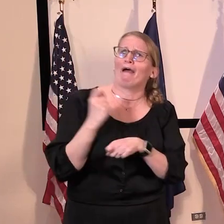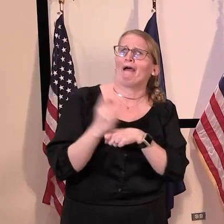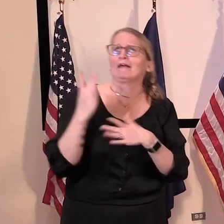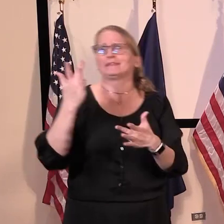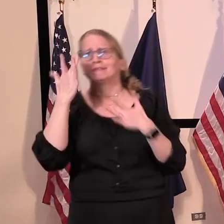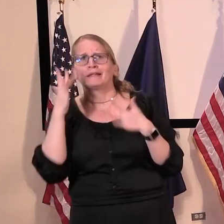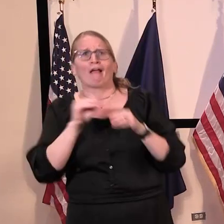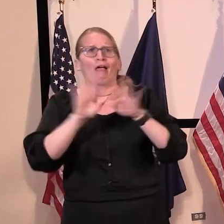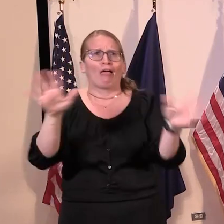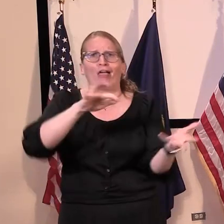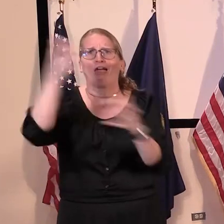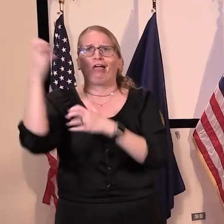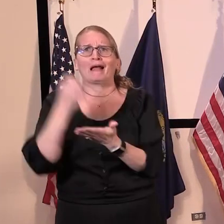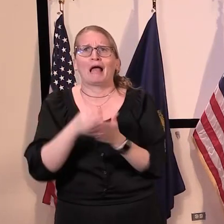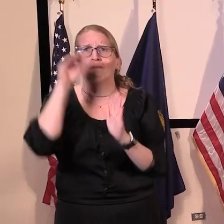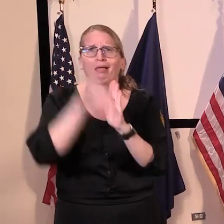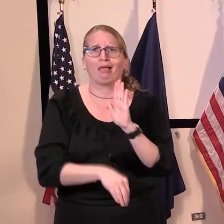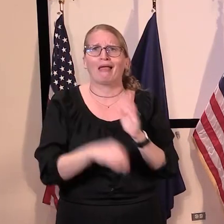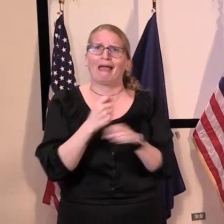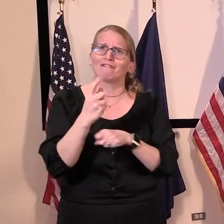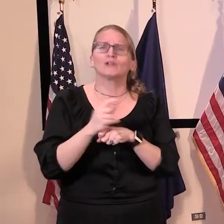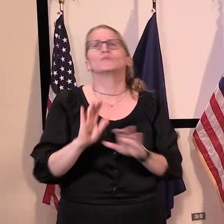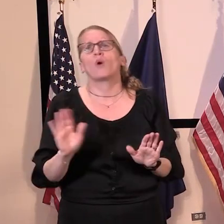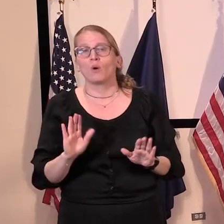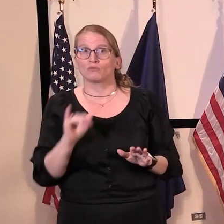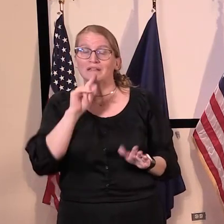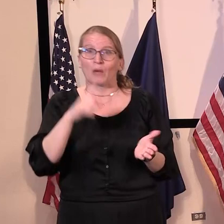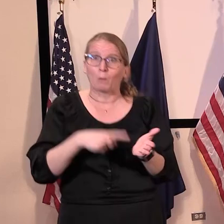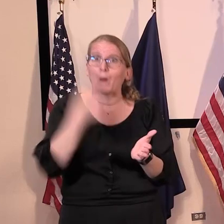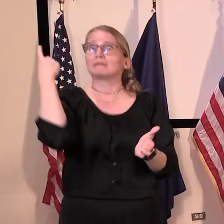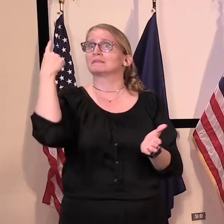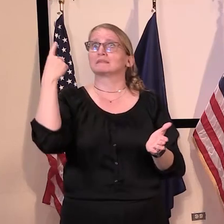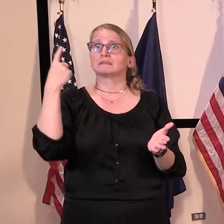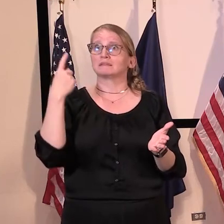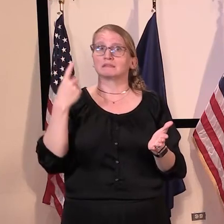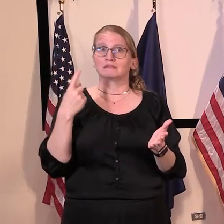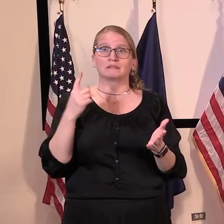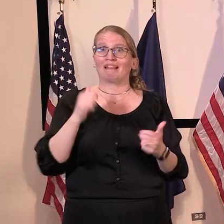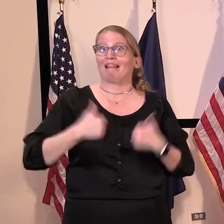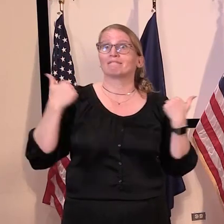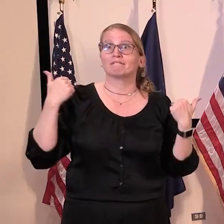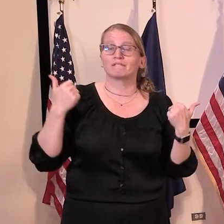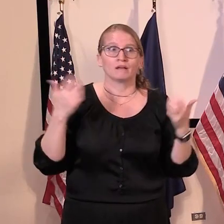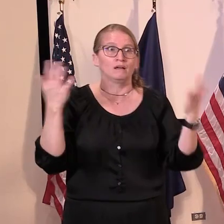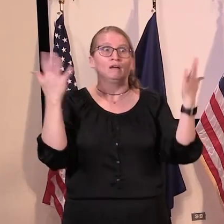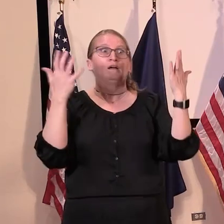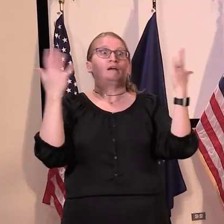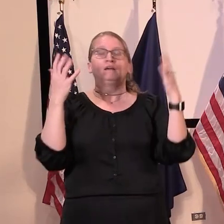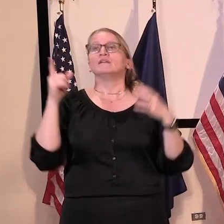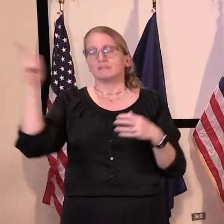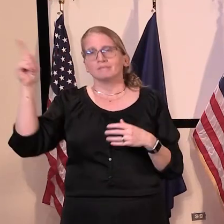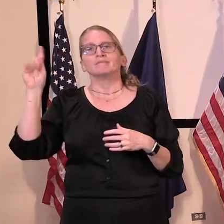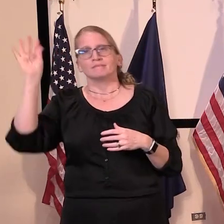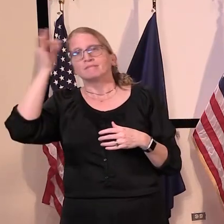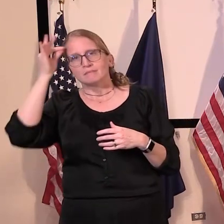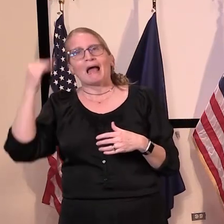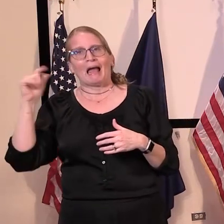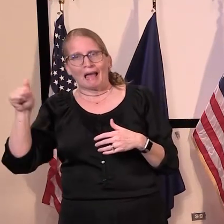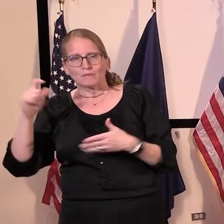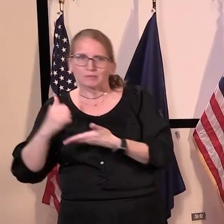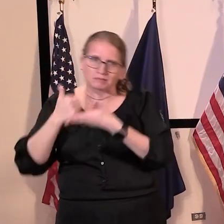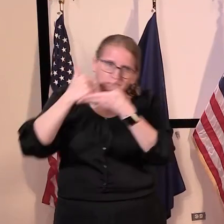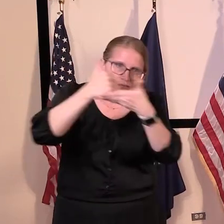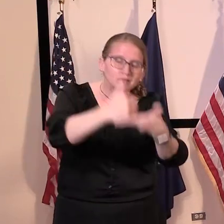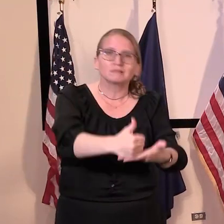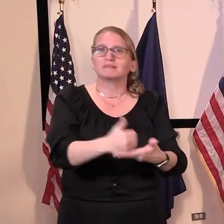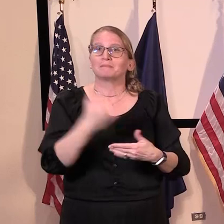don't, and somewhat generously, then it's going to put enormous pressure on our property taxpayers. It's going to put enormous